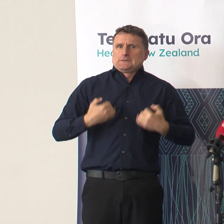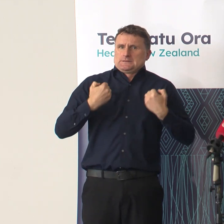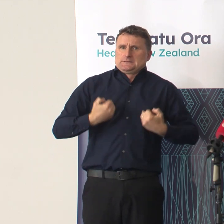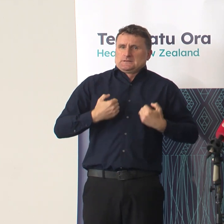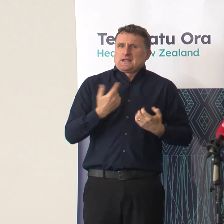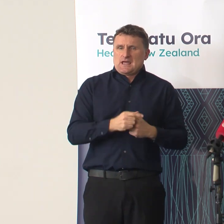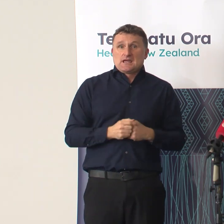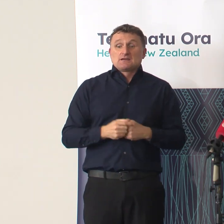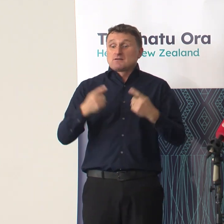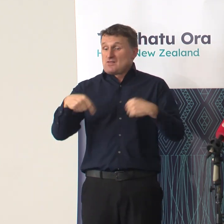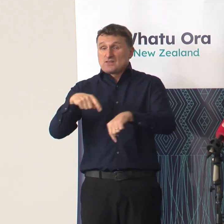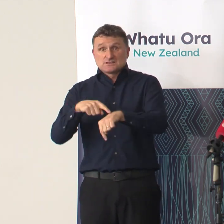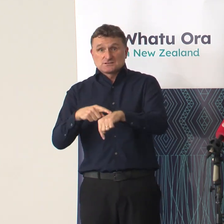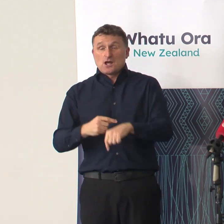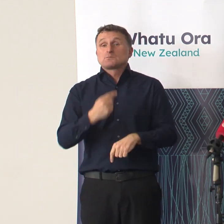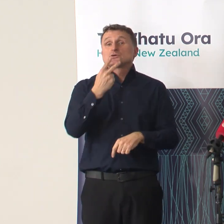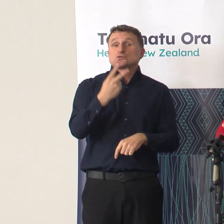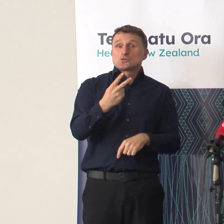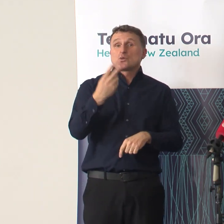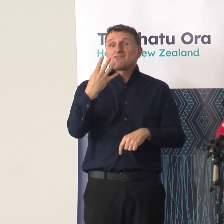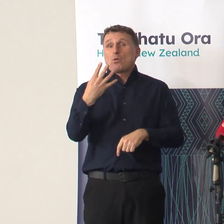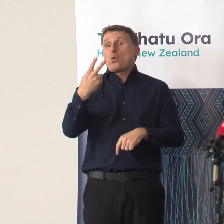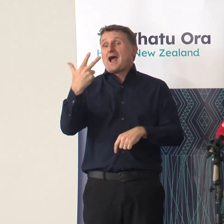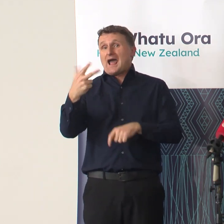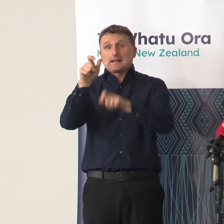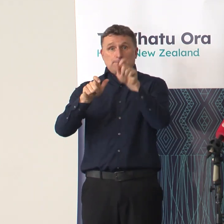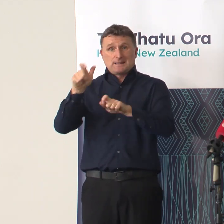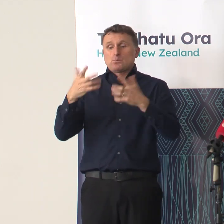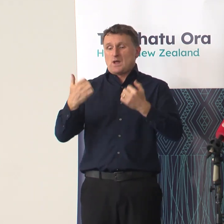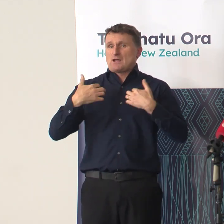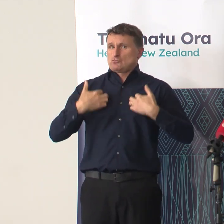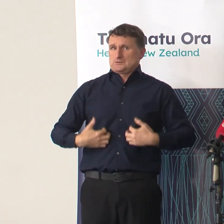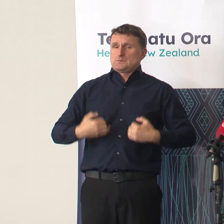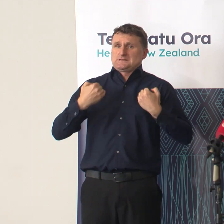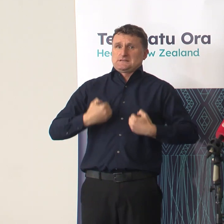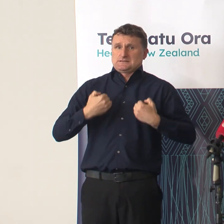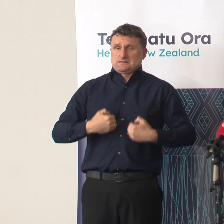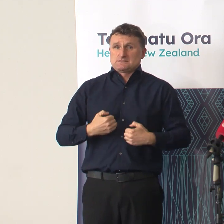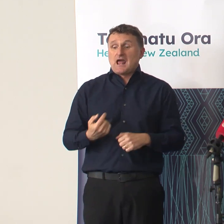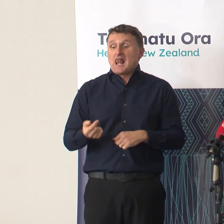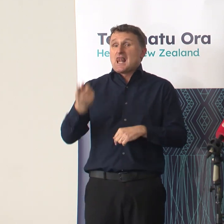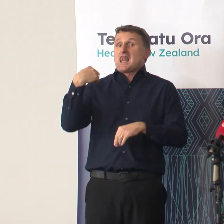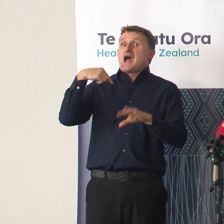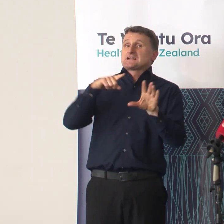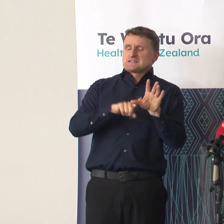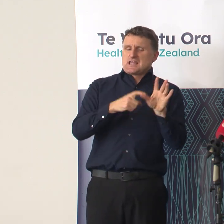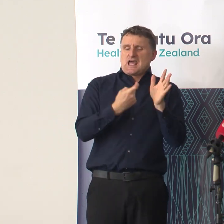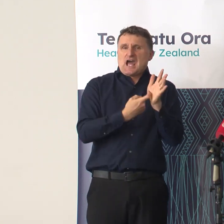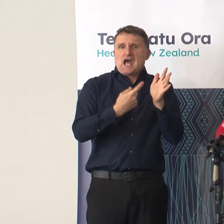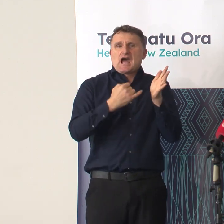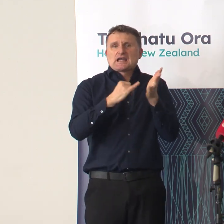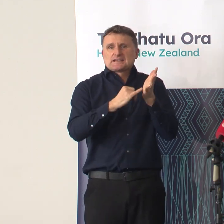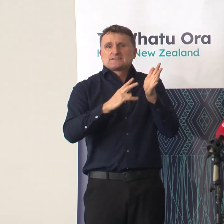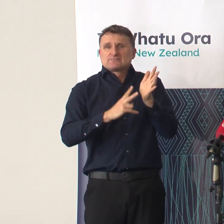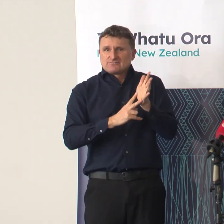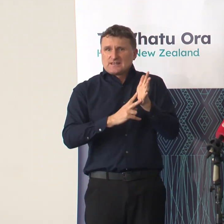had 248 positive cases. In fact, during the peak of last year's RSV outbreak, the end of July, start of